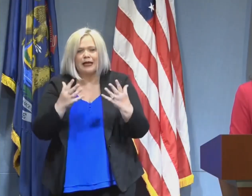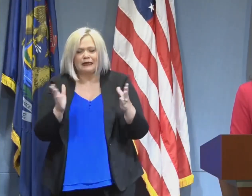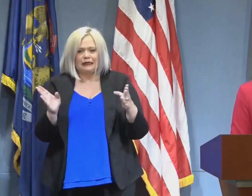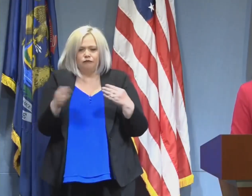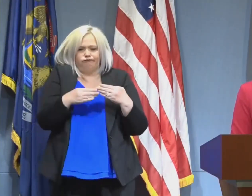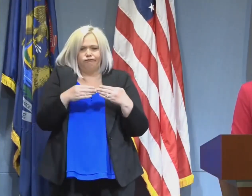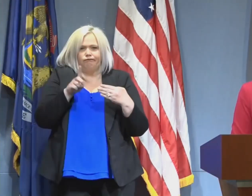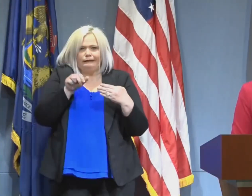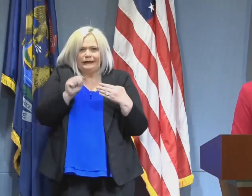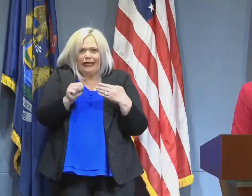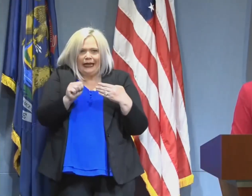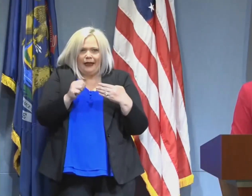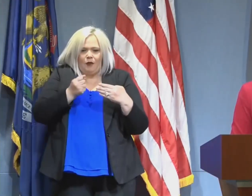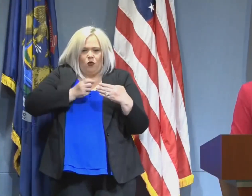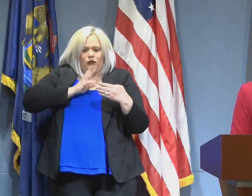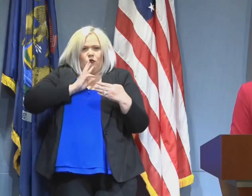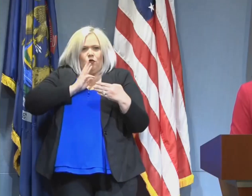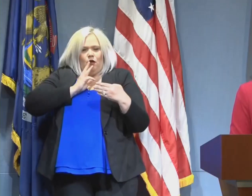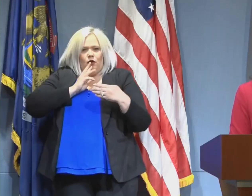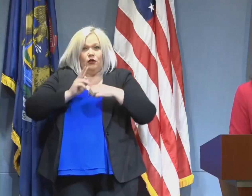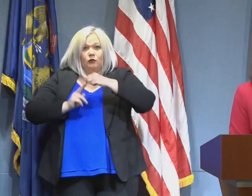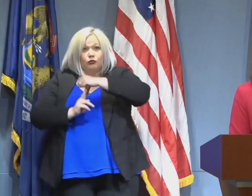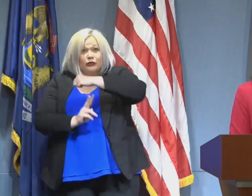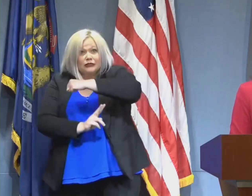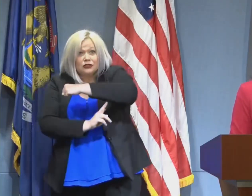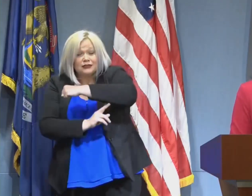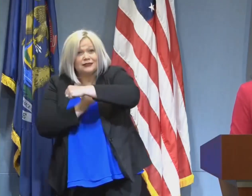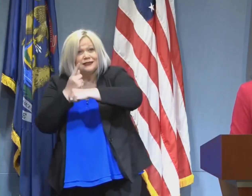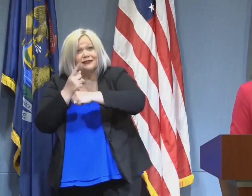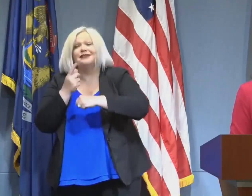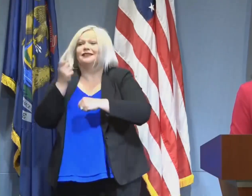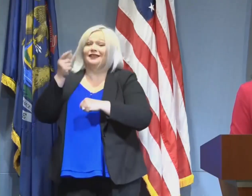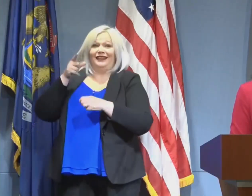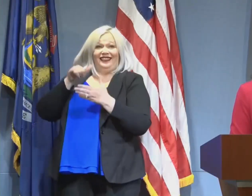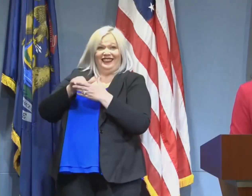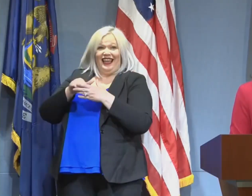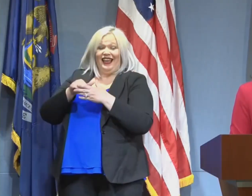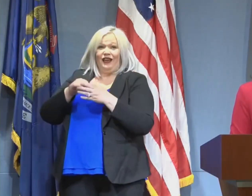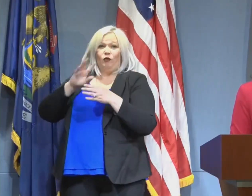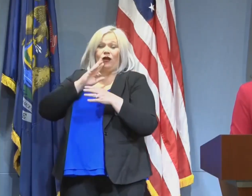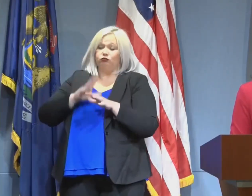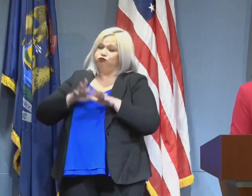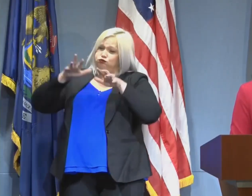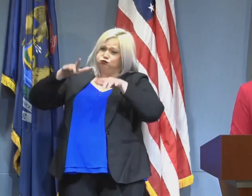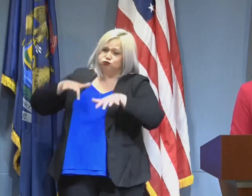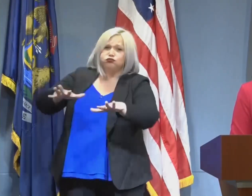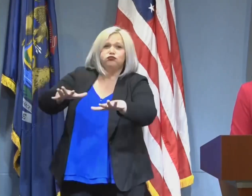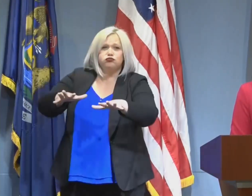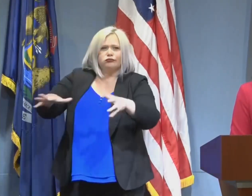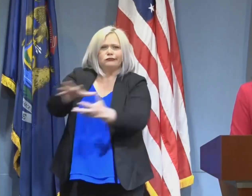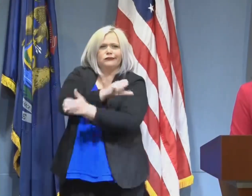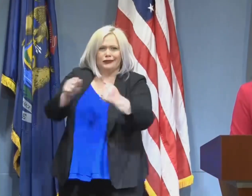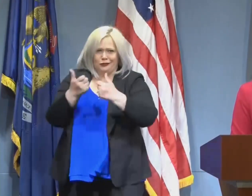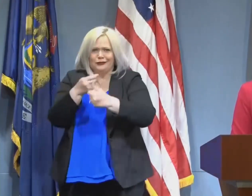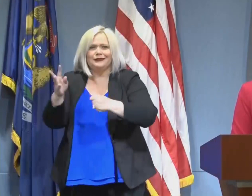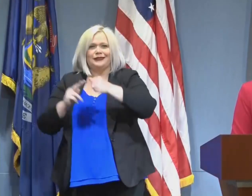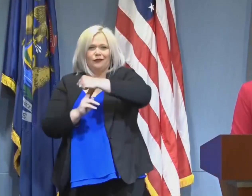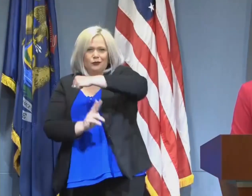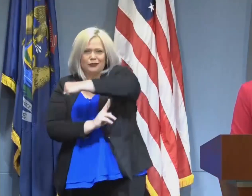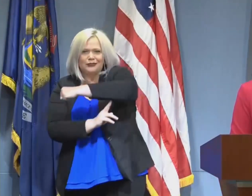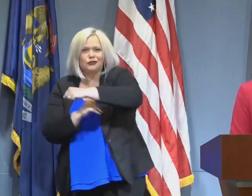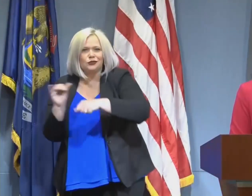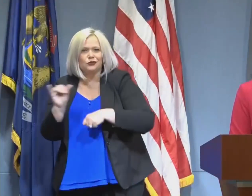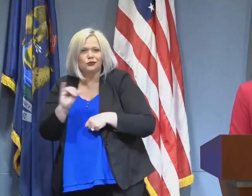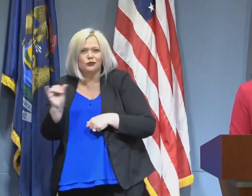thousands of bridges. By the way, a few bridges were wiped out when the dam failed. We've got roads